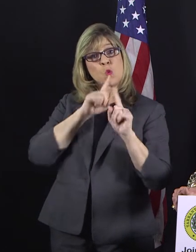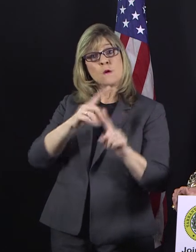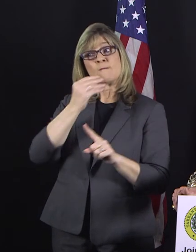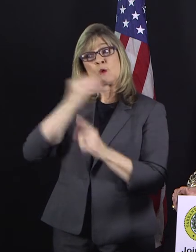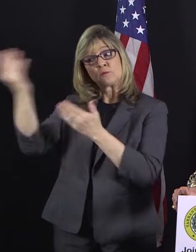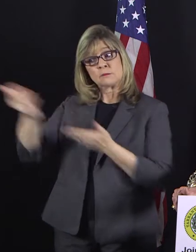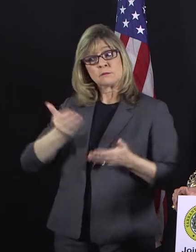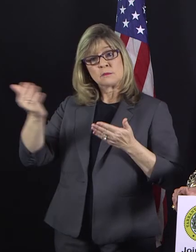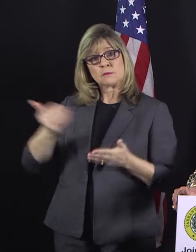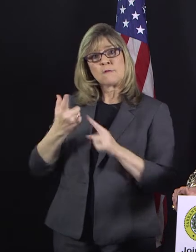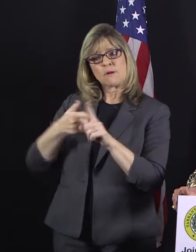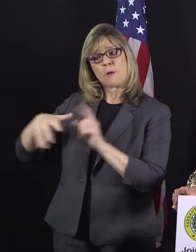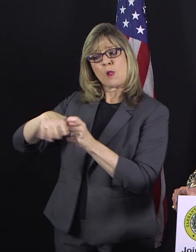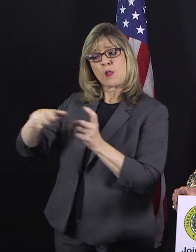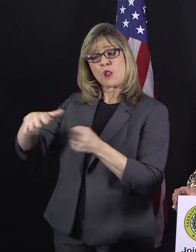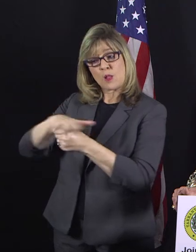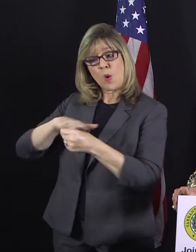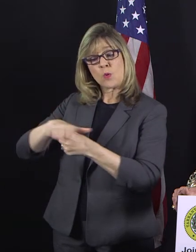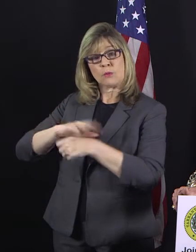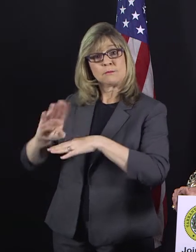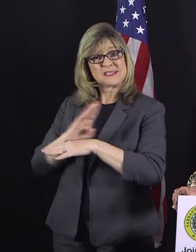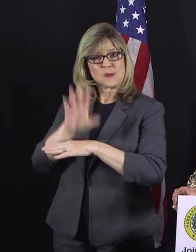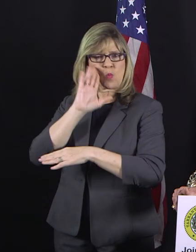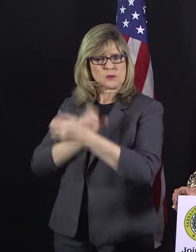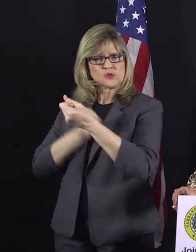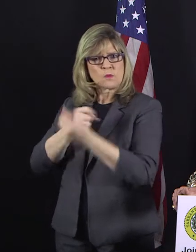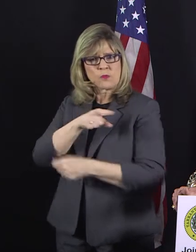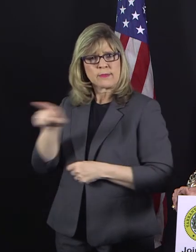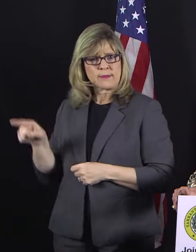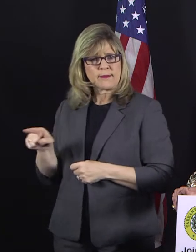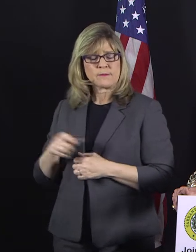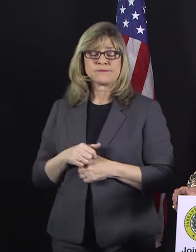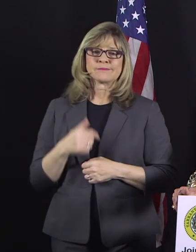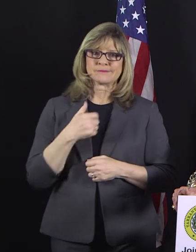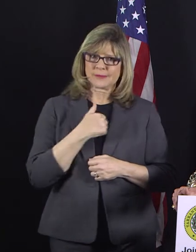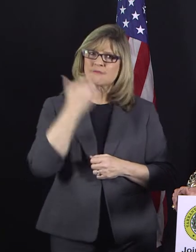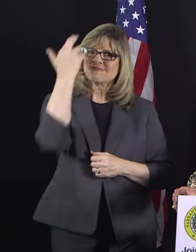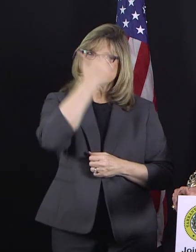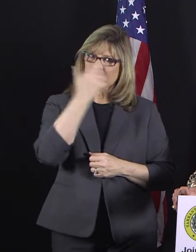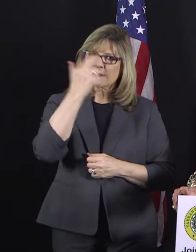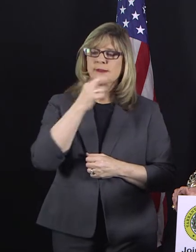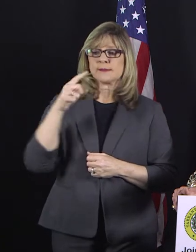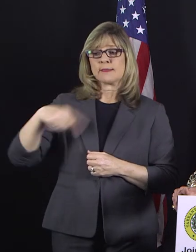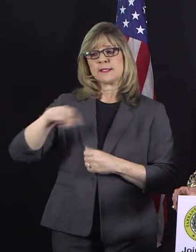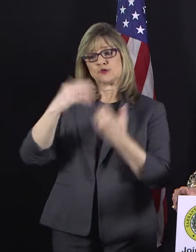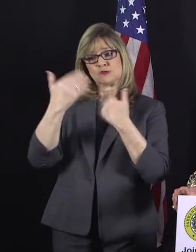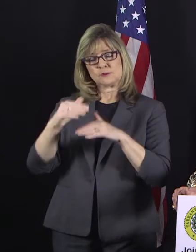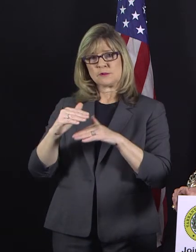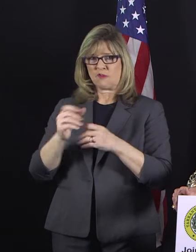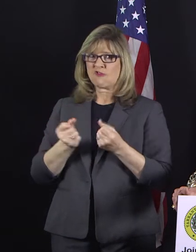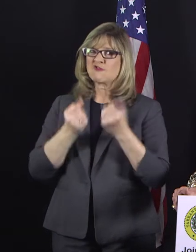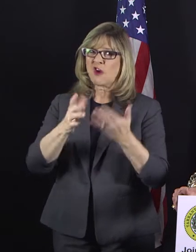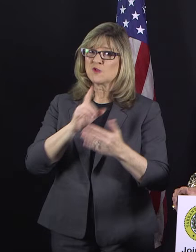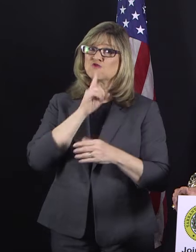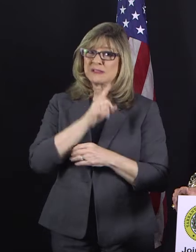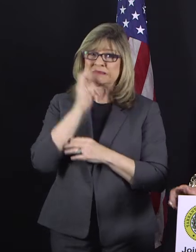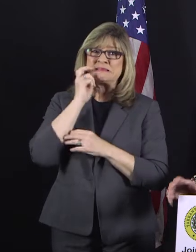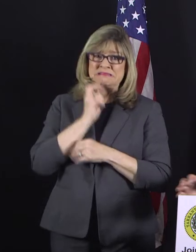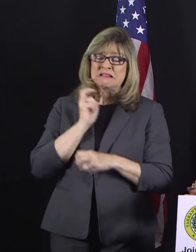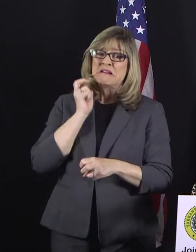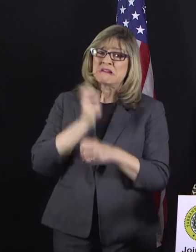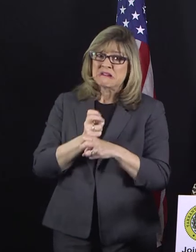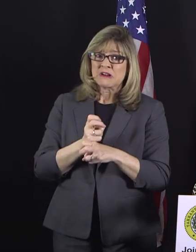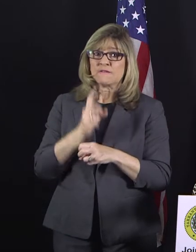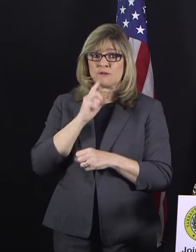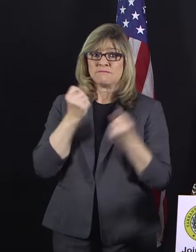to support them. Realize these restrictions put much hardship on so many of you. So many people will